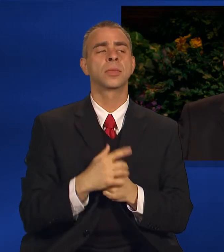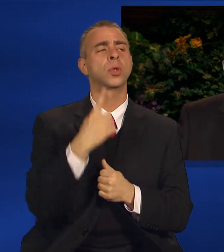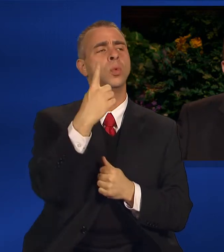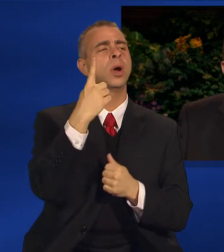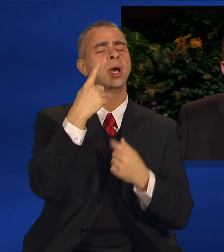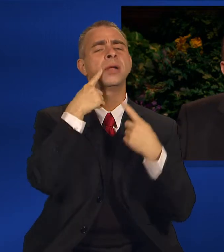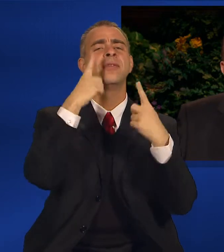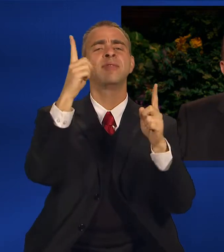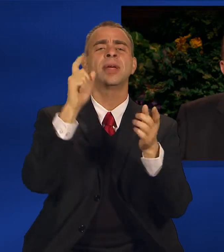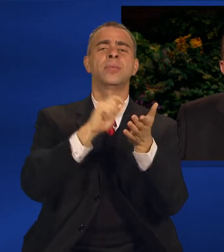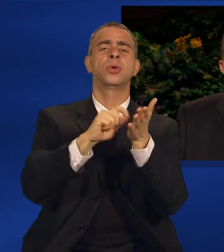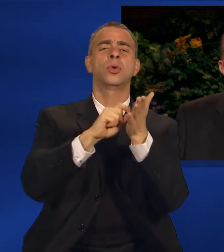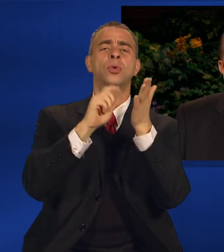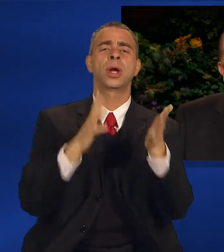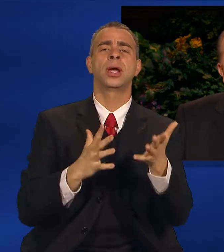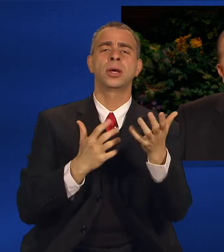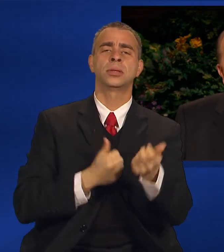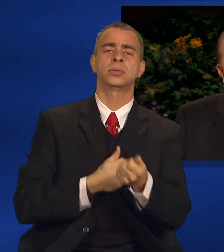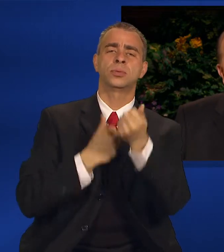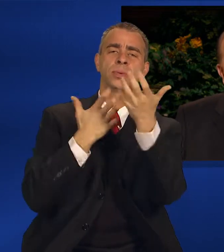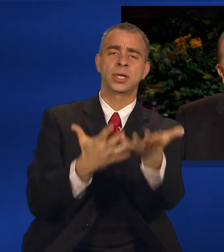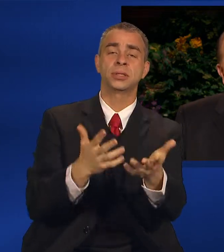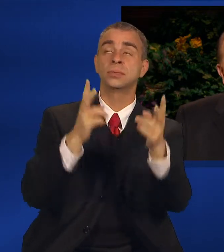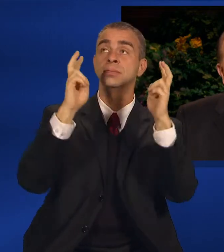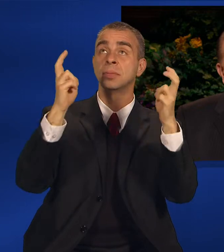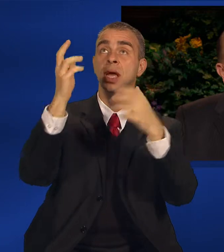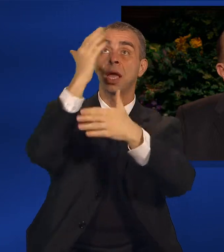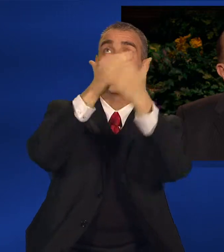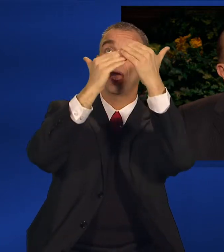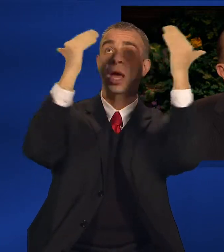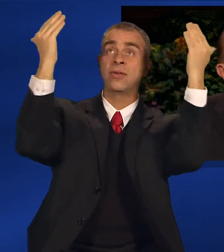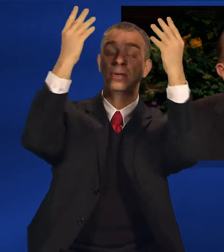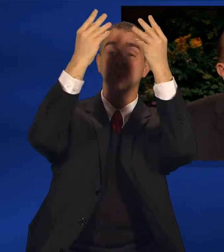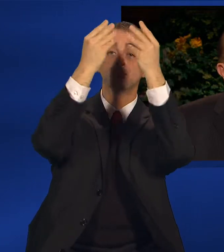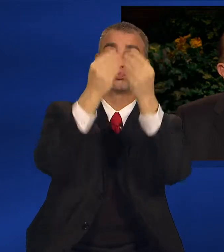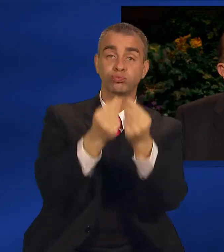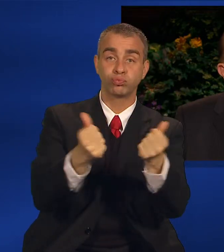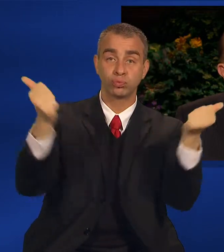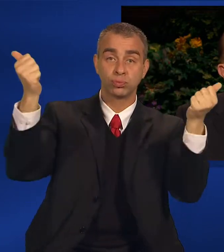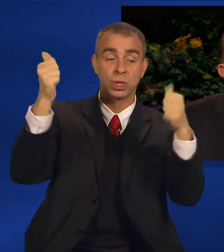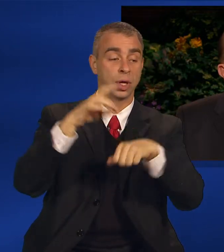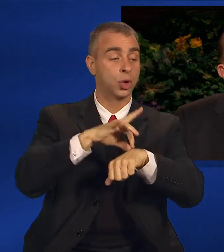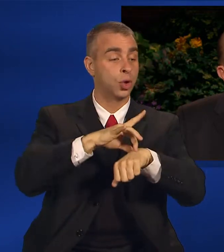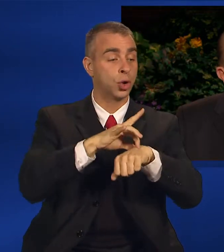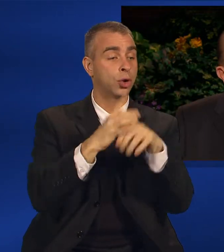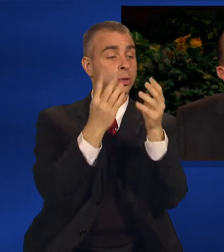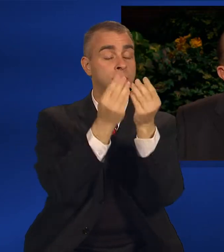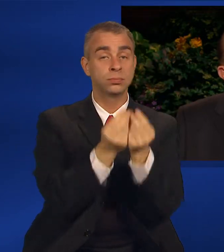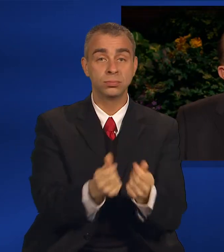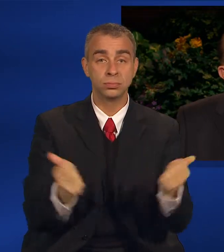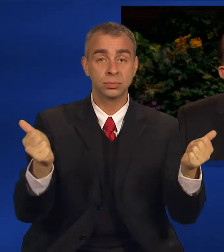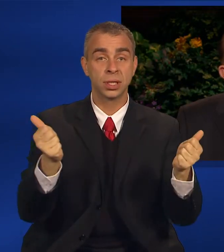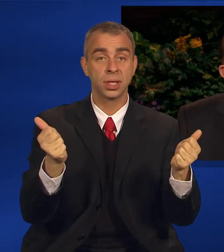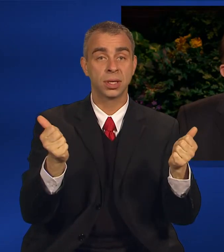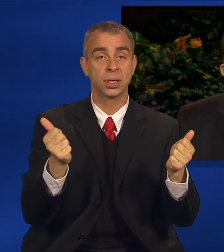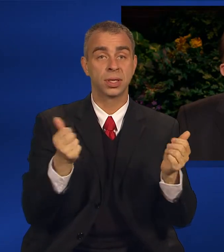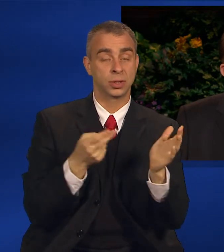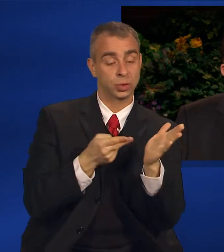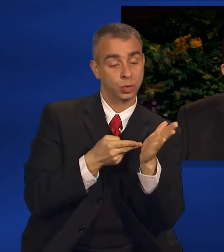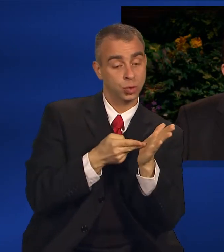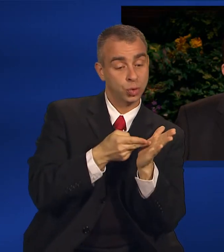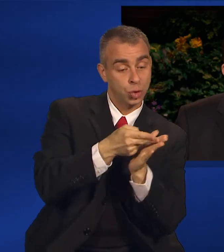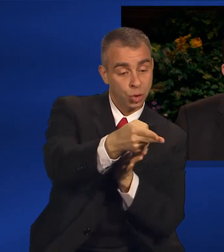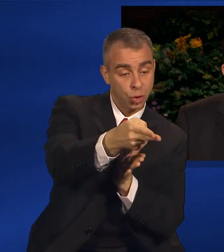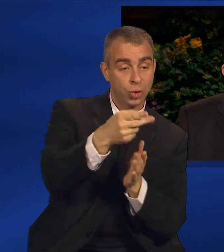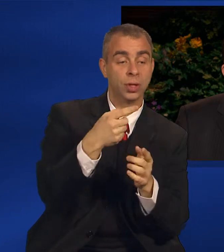wrote, Though the heavens depart and the earth's fountains burst, truth, the sum of